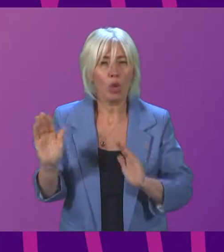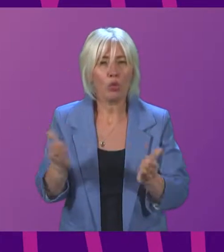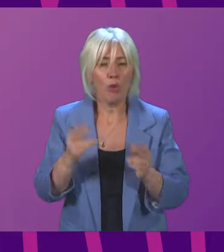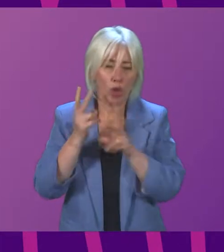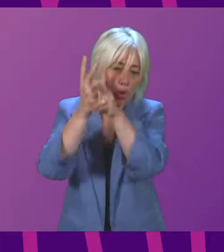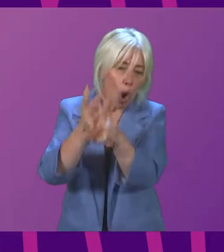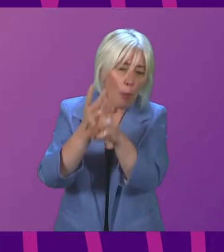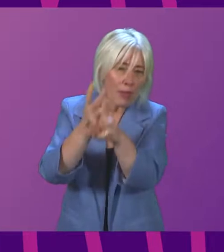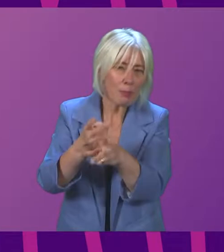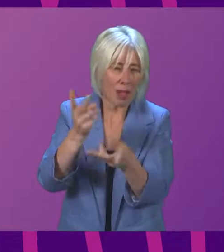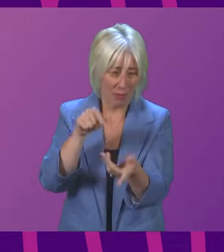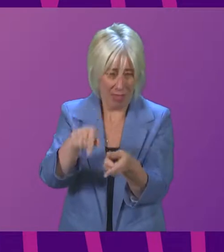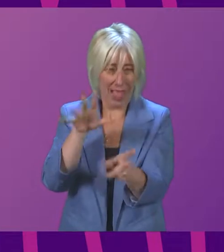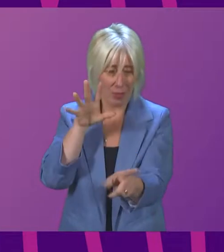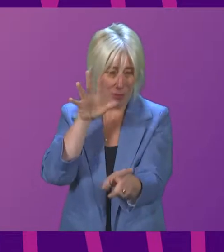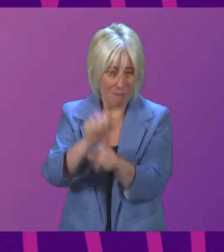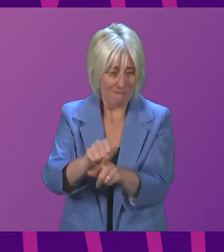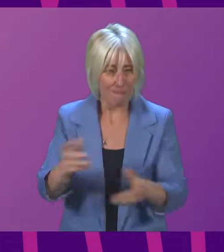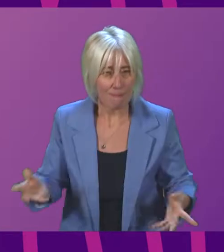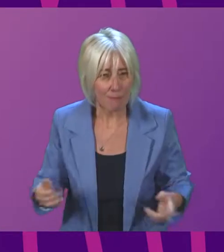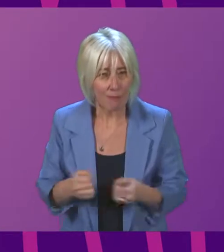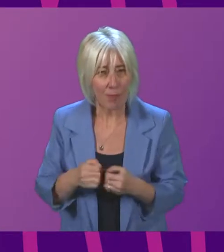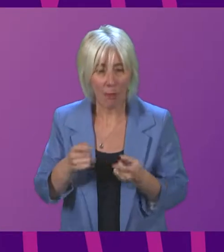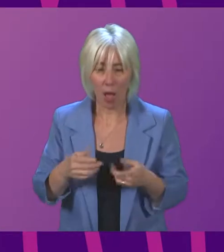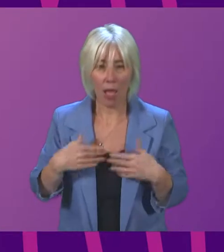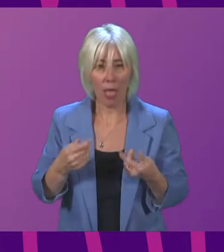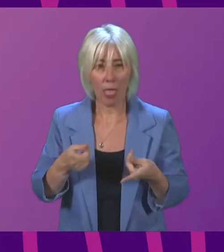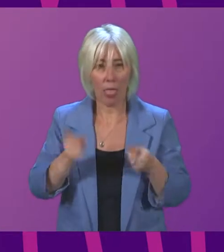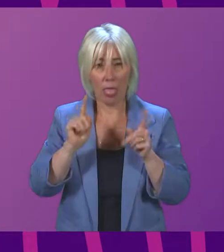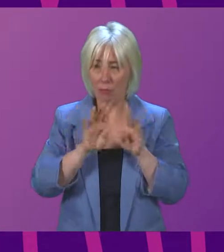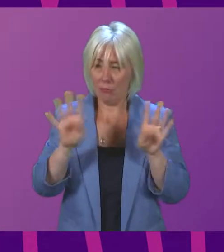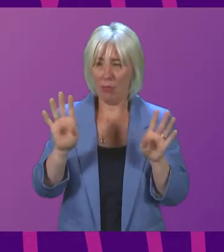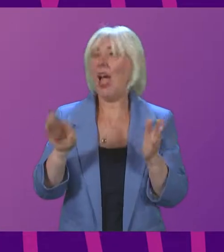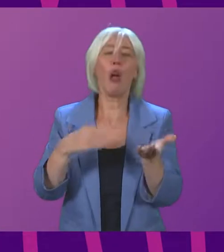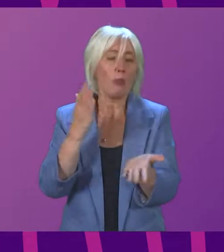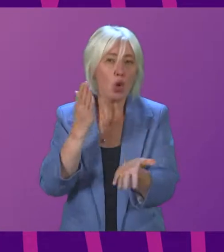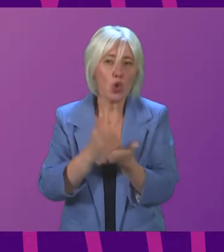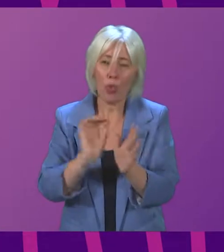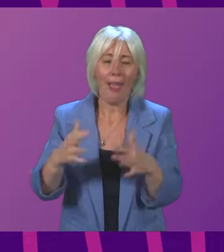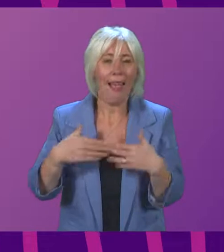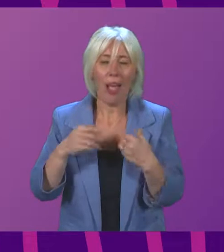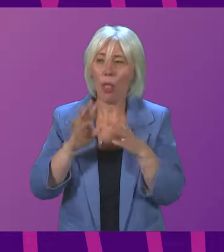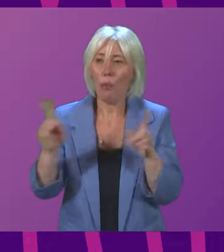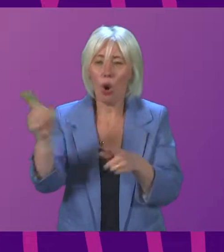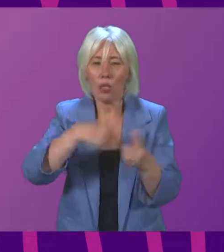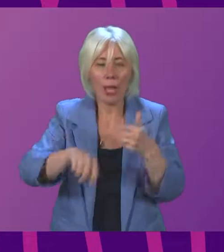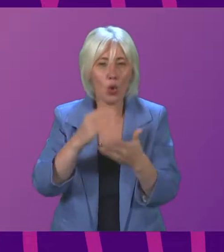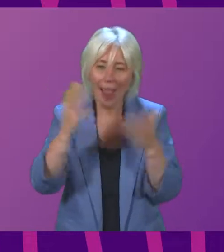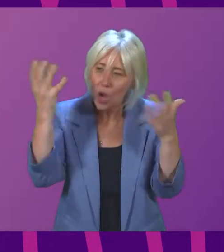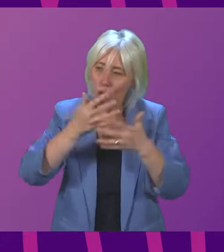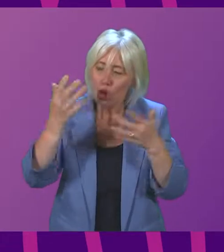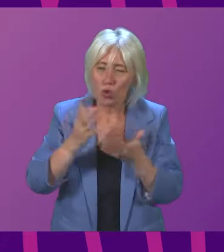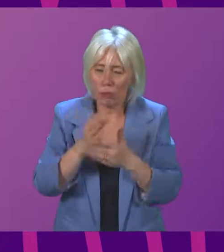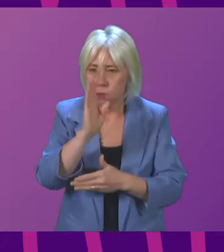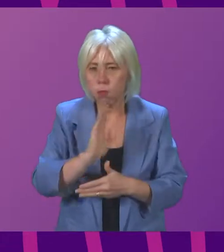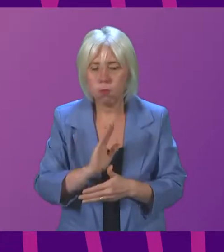service to be identified? And what can the Cabinet Secretary do to ensure health boards take concerns seriously to assess